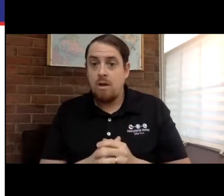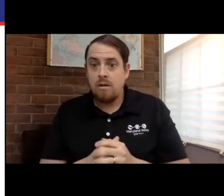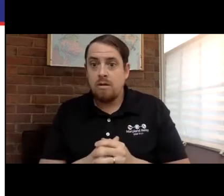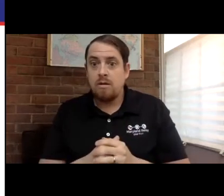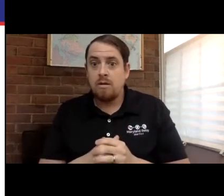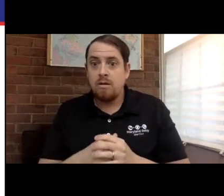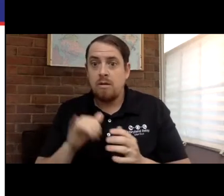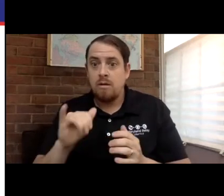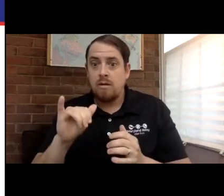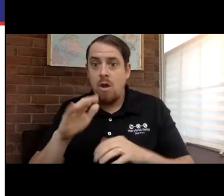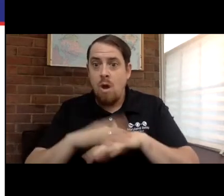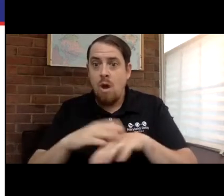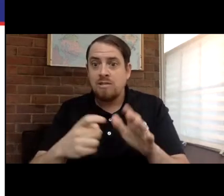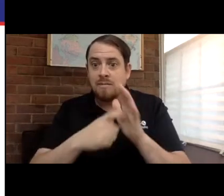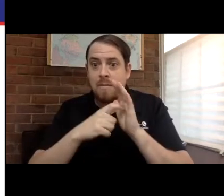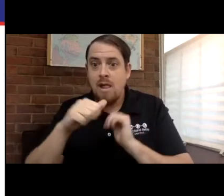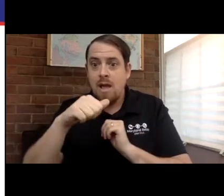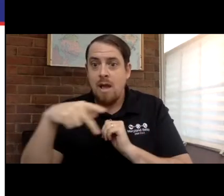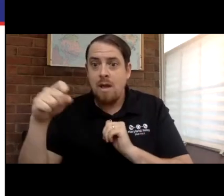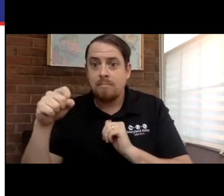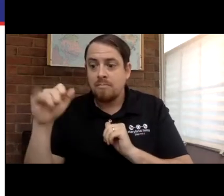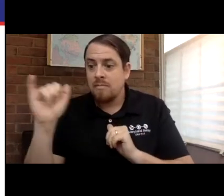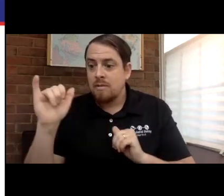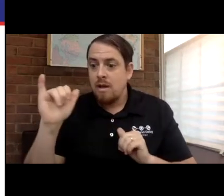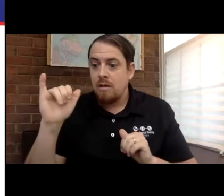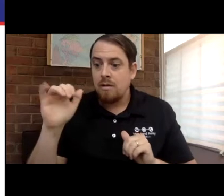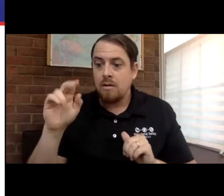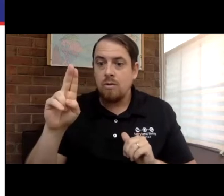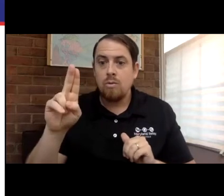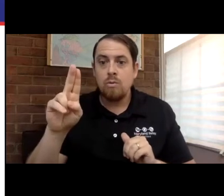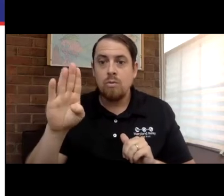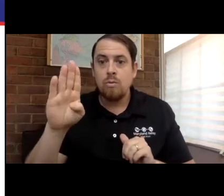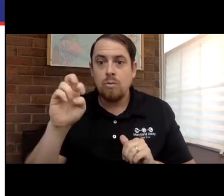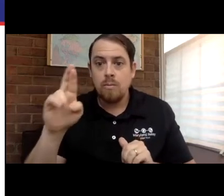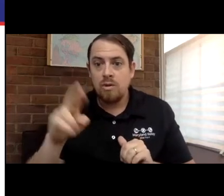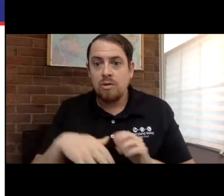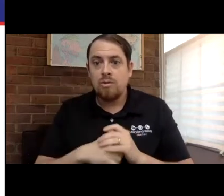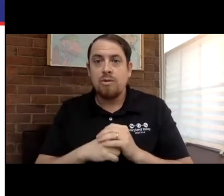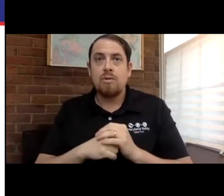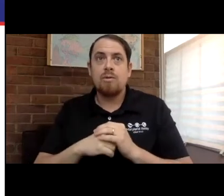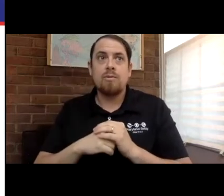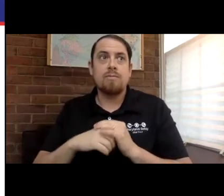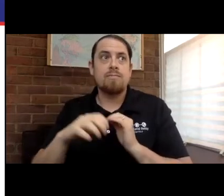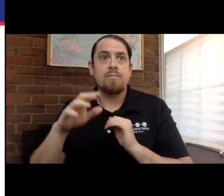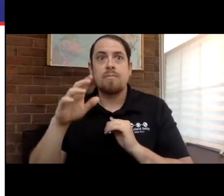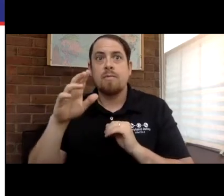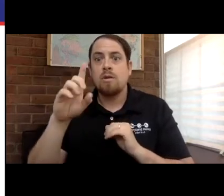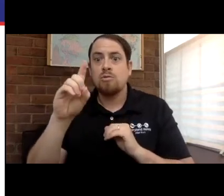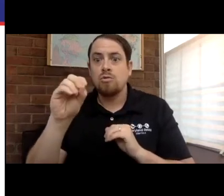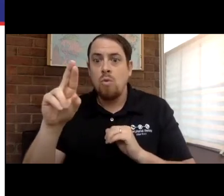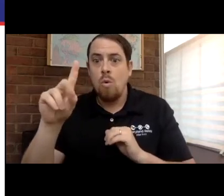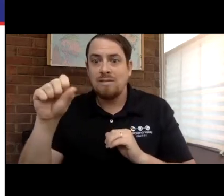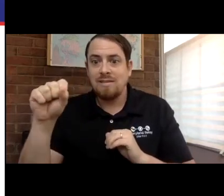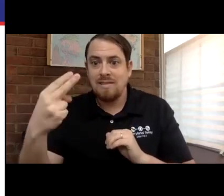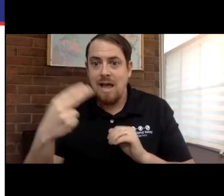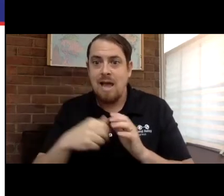And further sent TTY minutes in a downward trajectory with apps like Uber, other